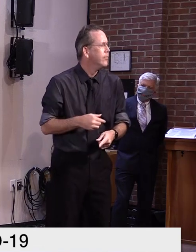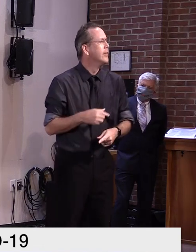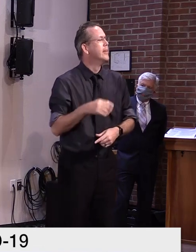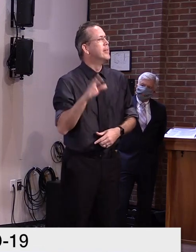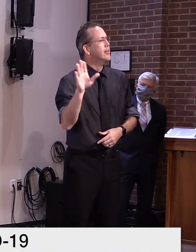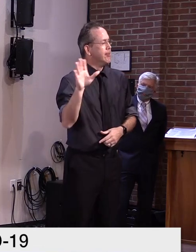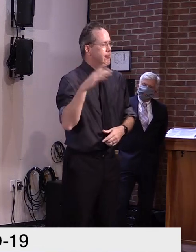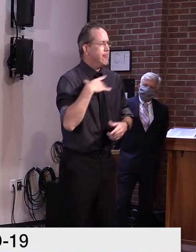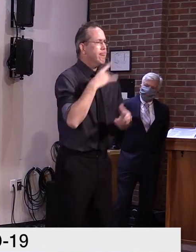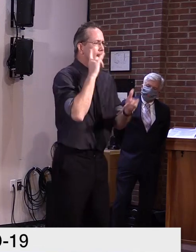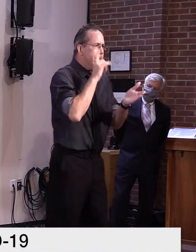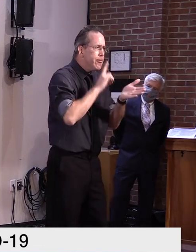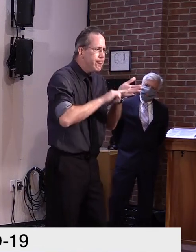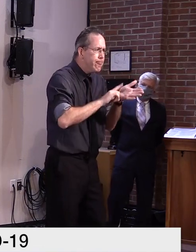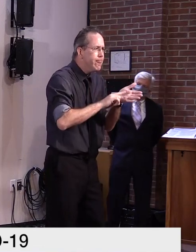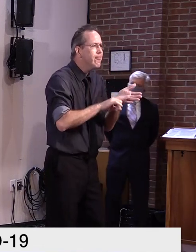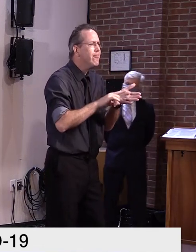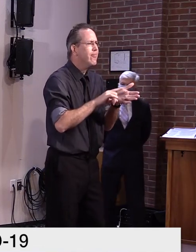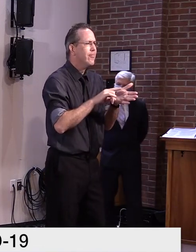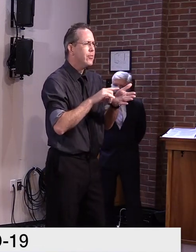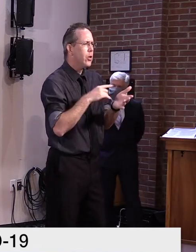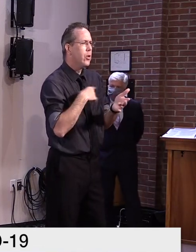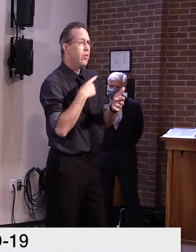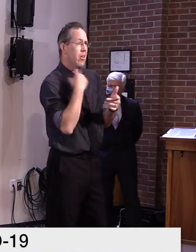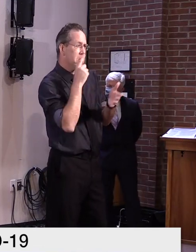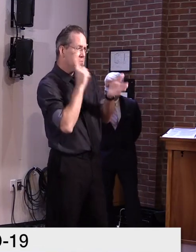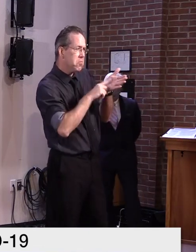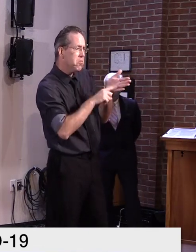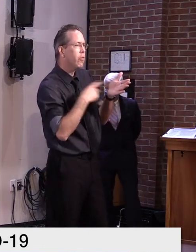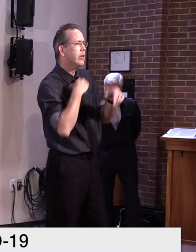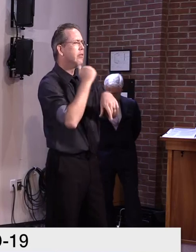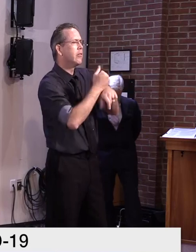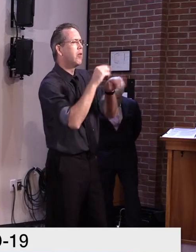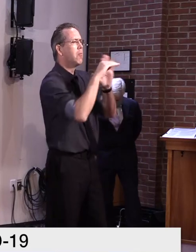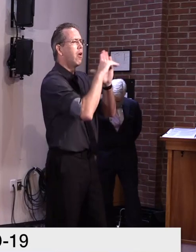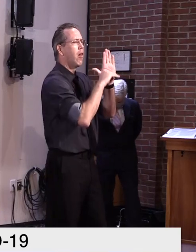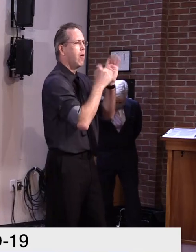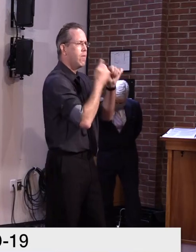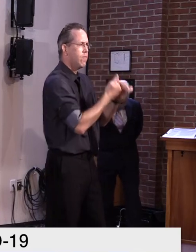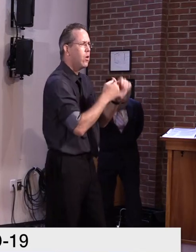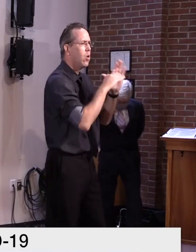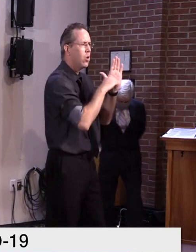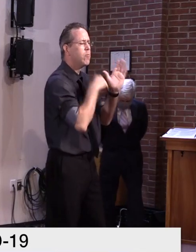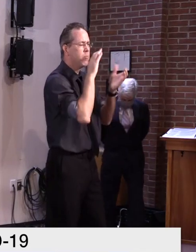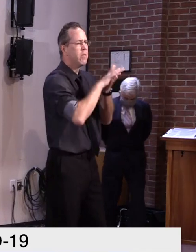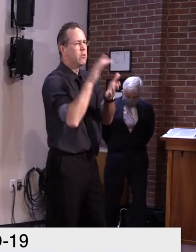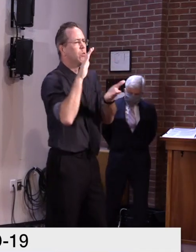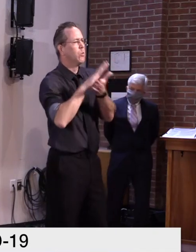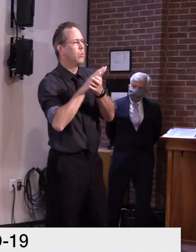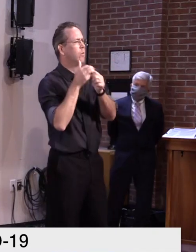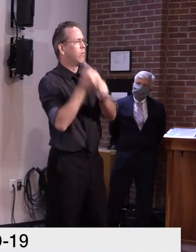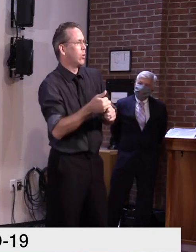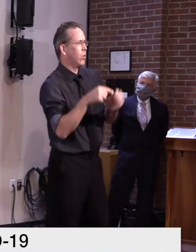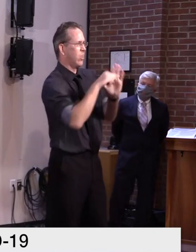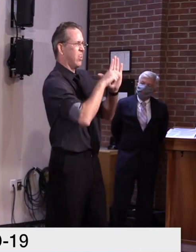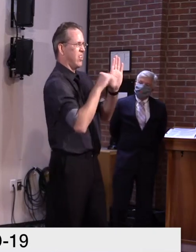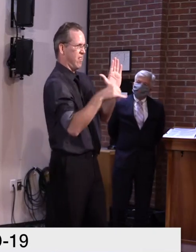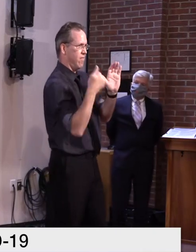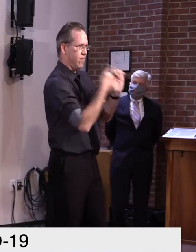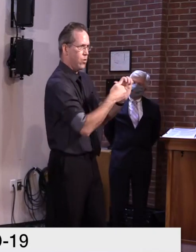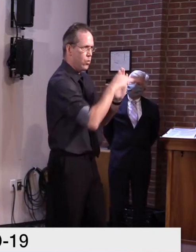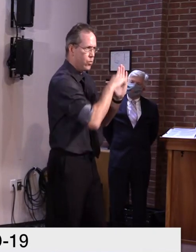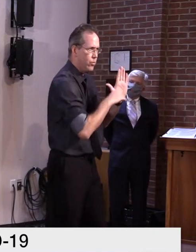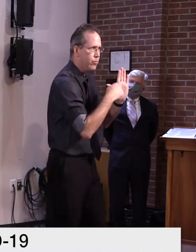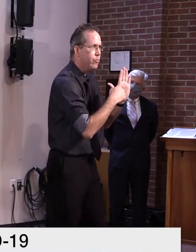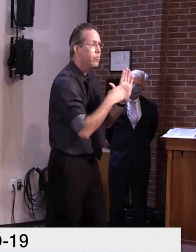schools. Uh, and then at that point, uh, they were able to do, um, what they thought was right for their